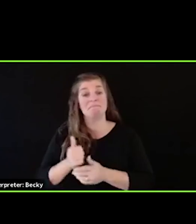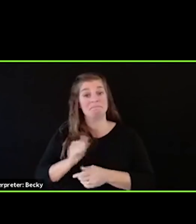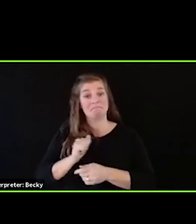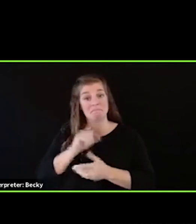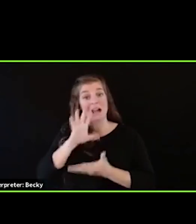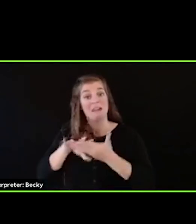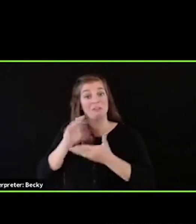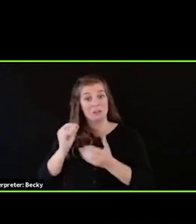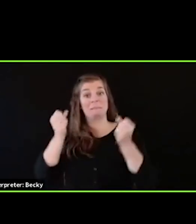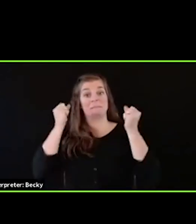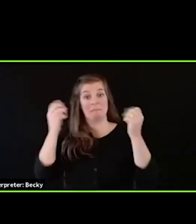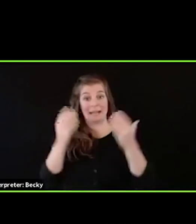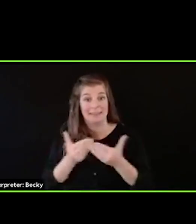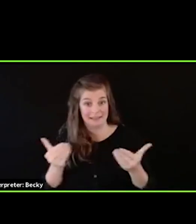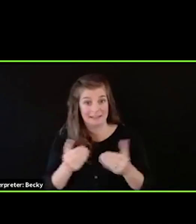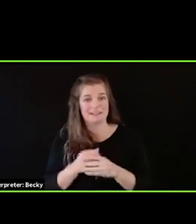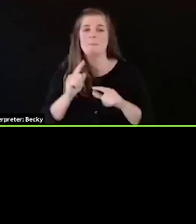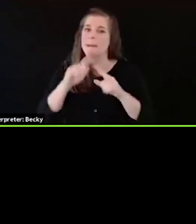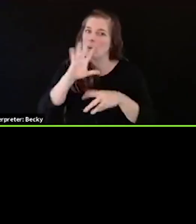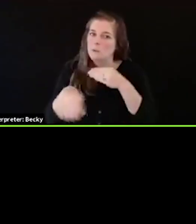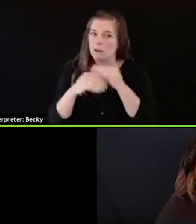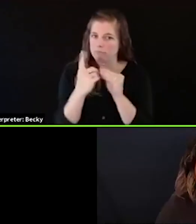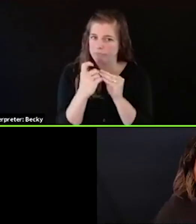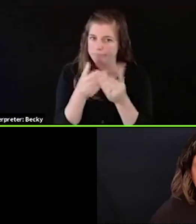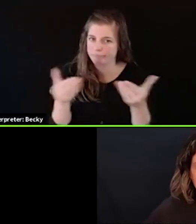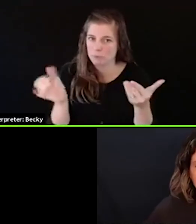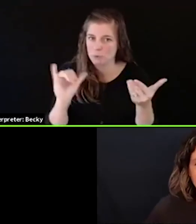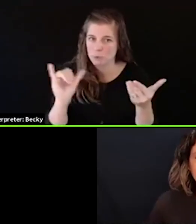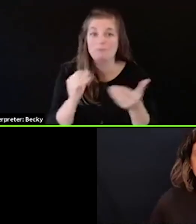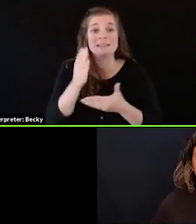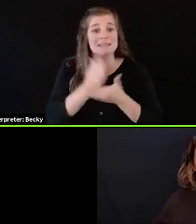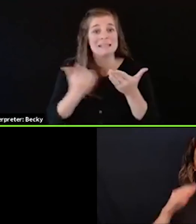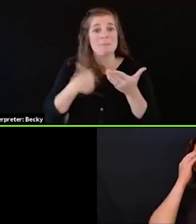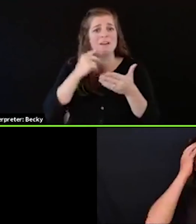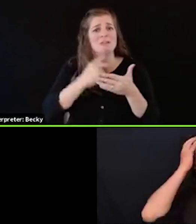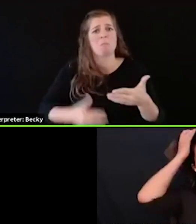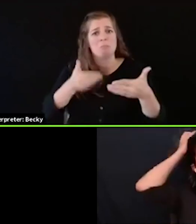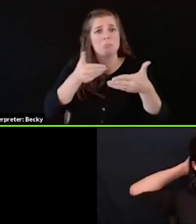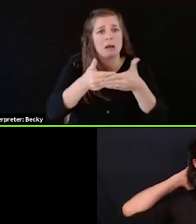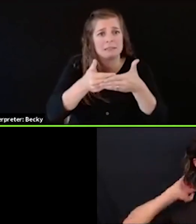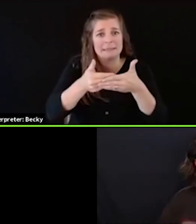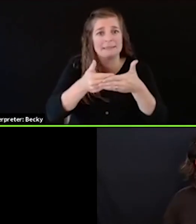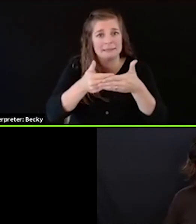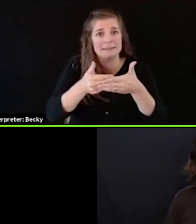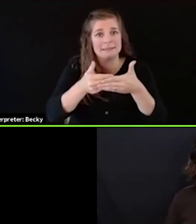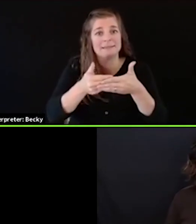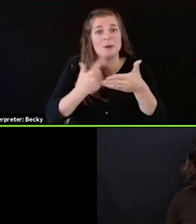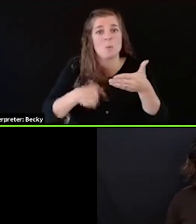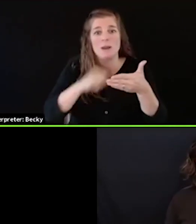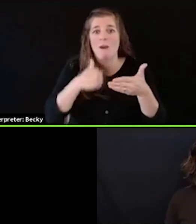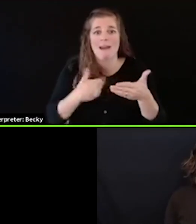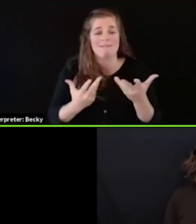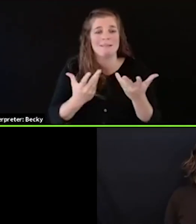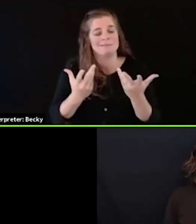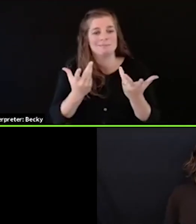valuable things. And I want to just add briefly that some of us are proximate, right? Some of us don't have the luxury to